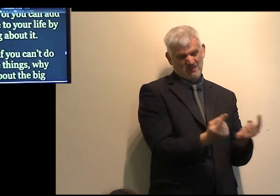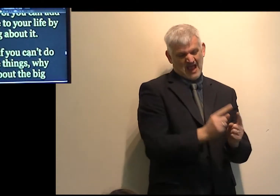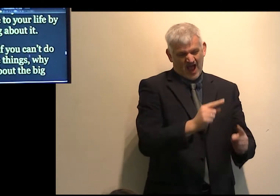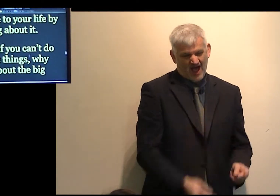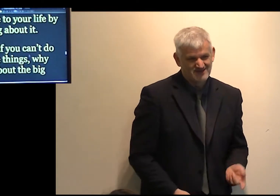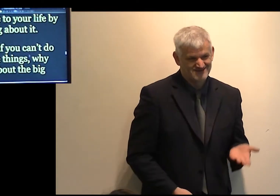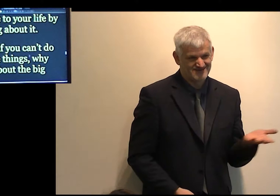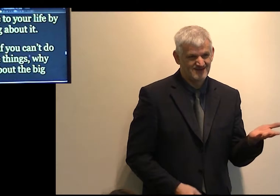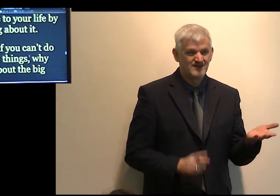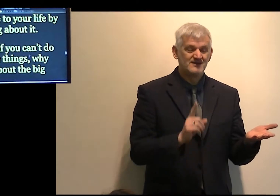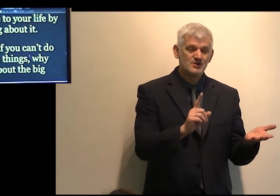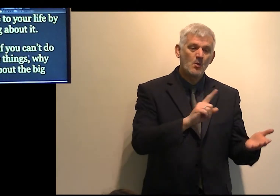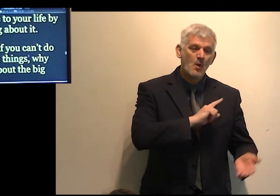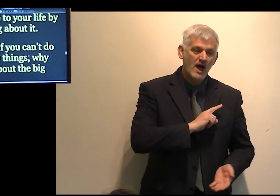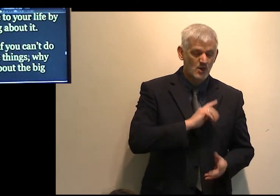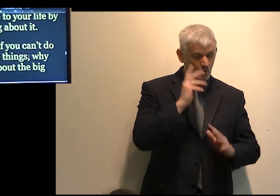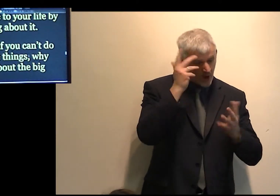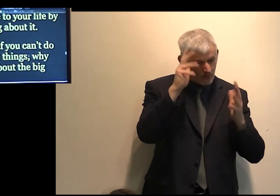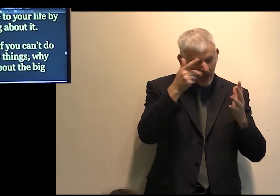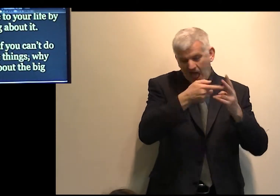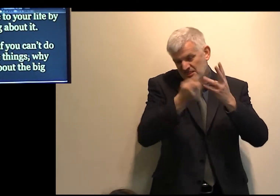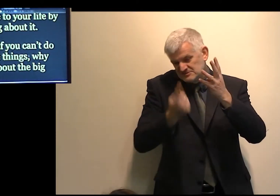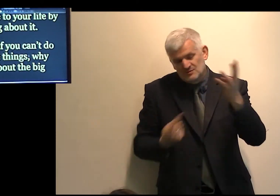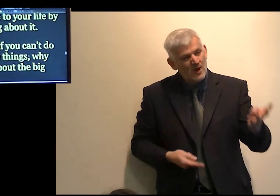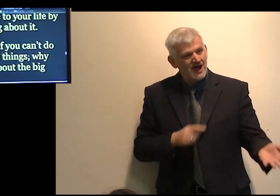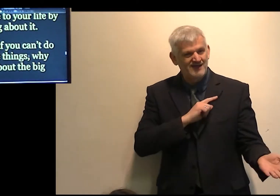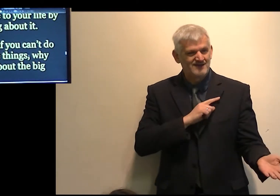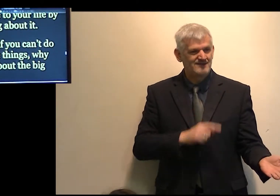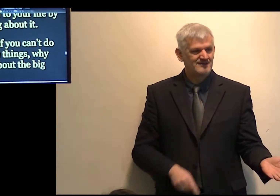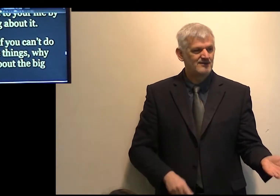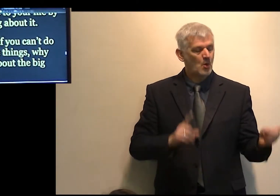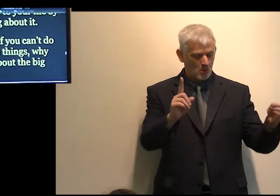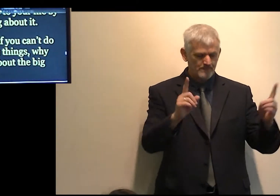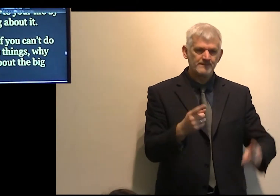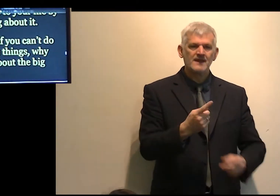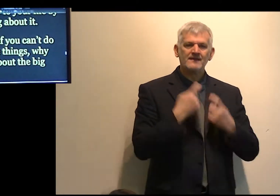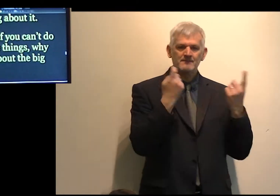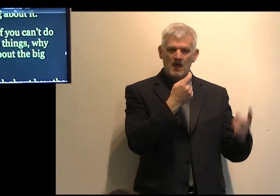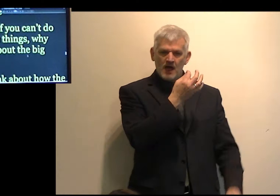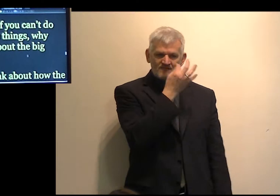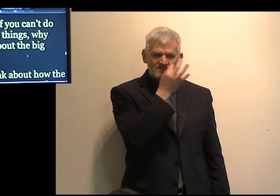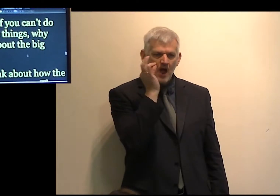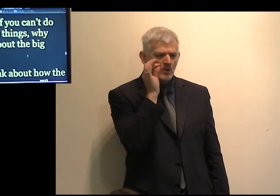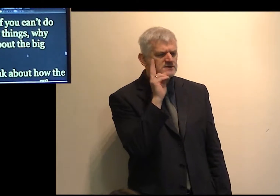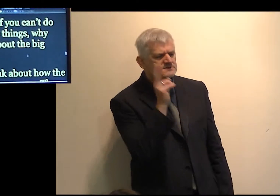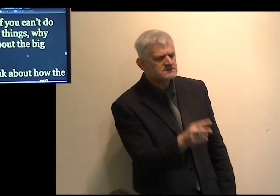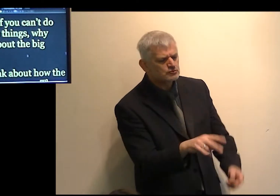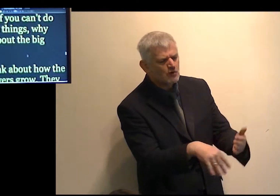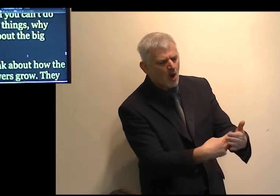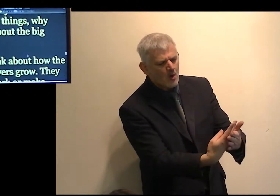why take ye thought for the rest? Consider the lilies, how they grow. They toil not,